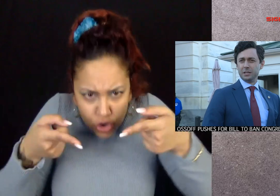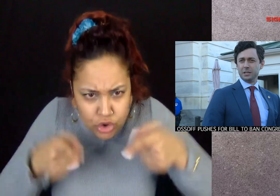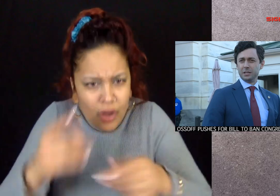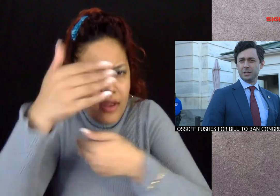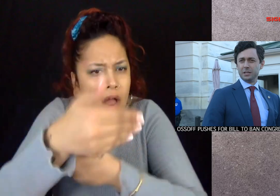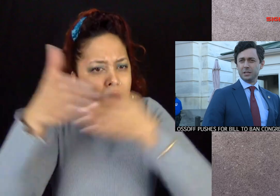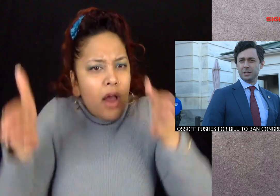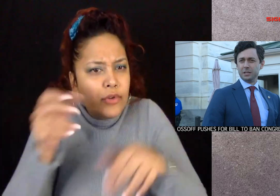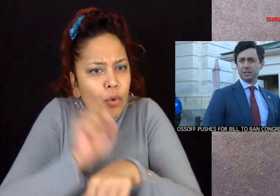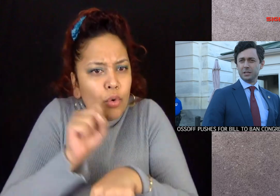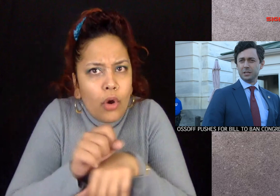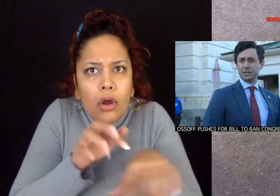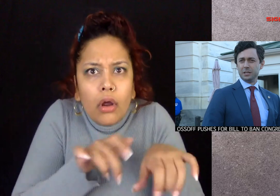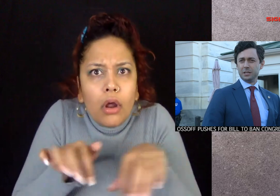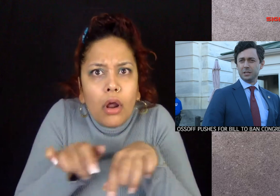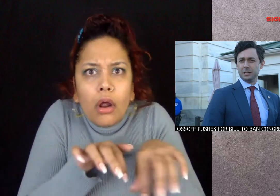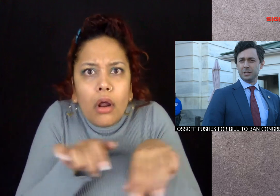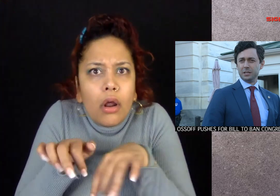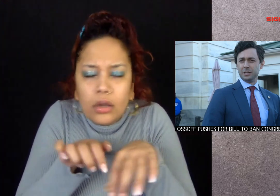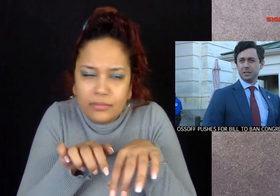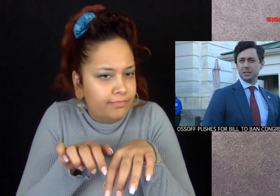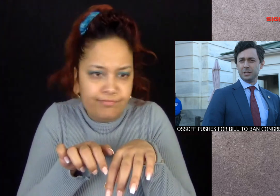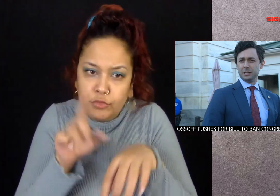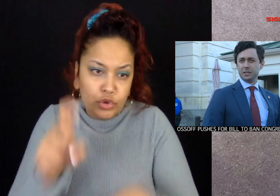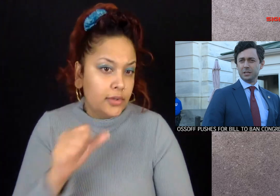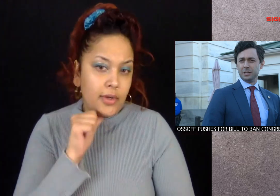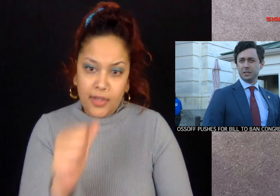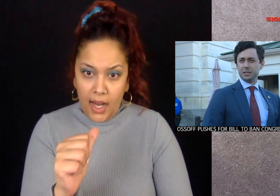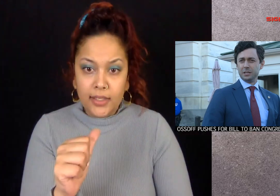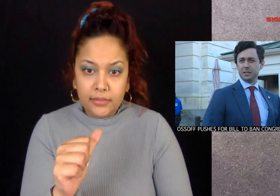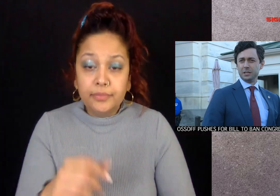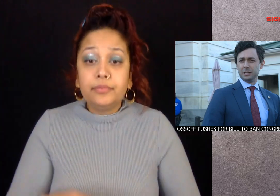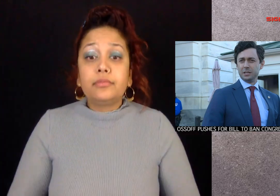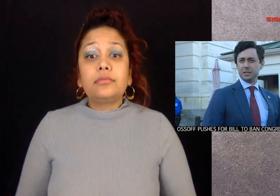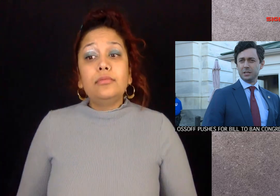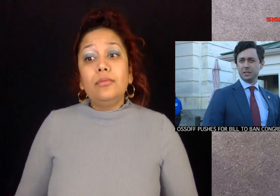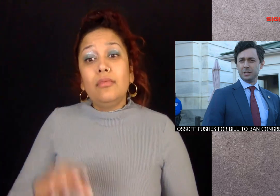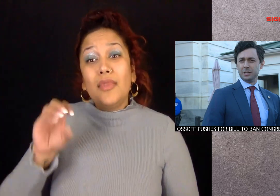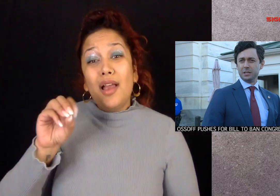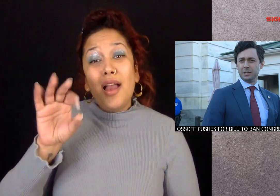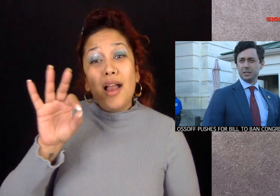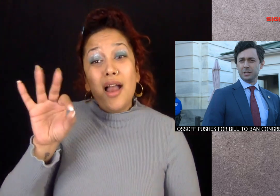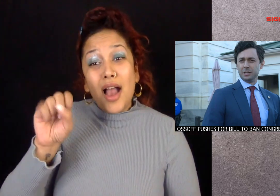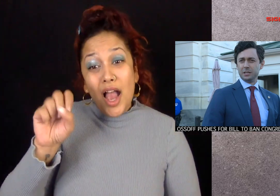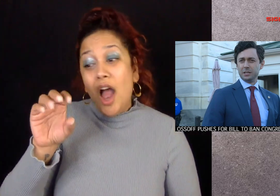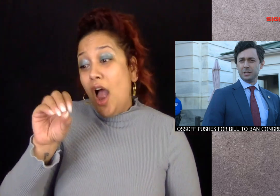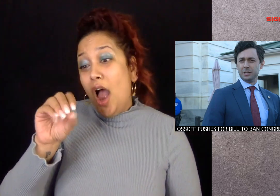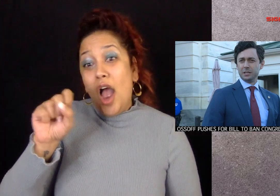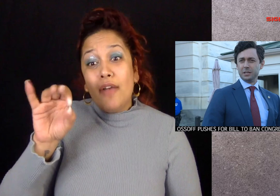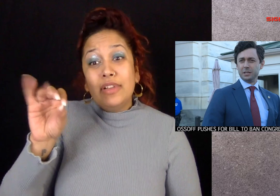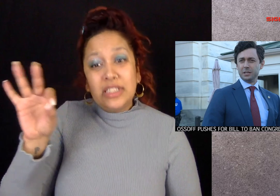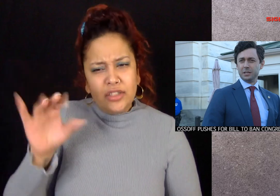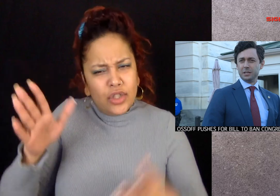Republicans and independents all agree members of Congress should not be permitted to trade stocks while in office.